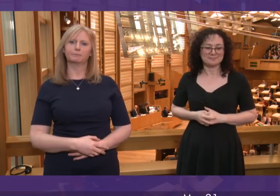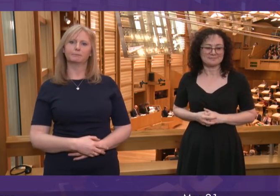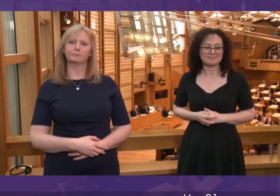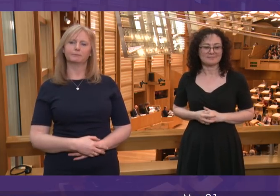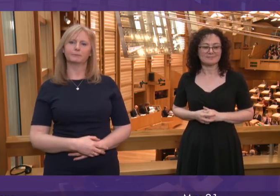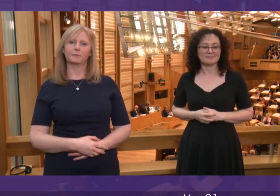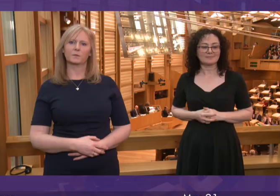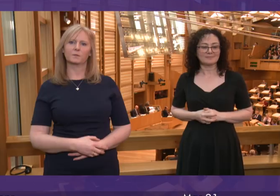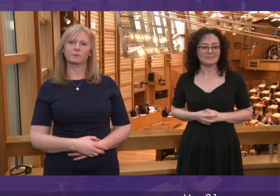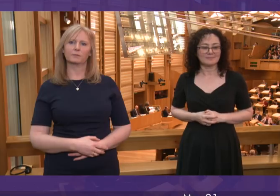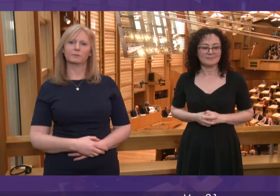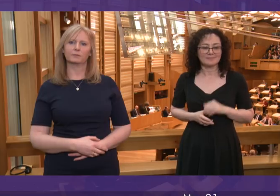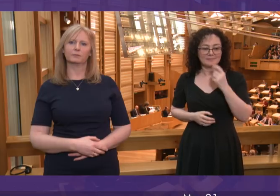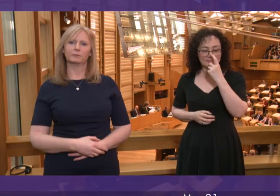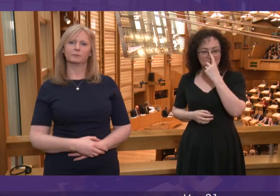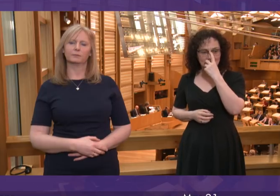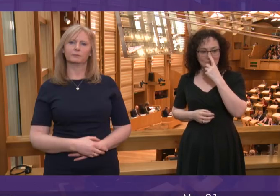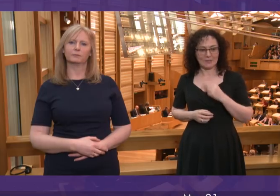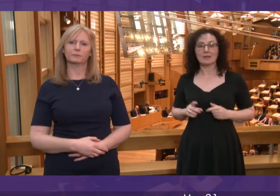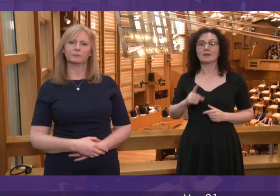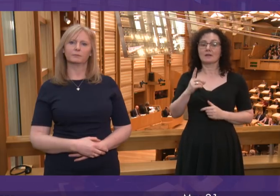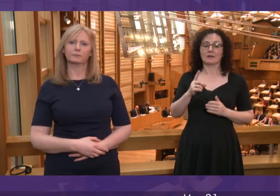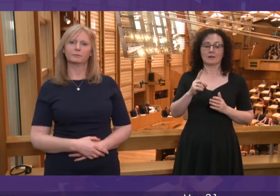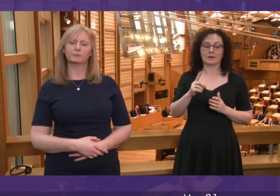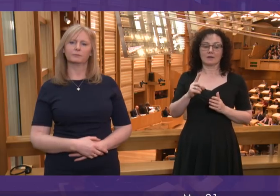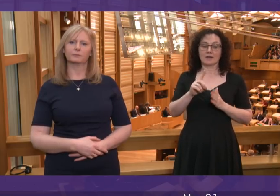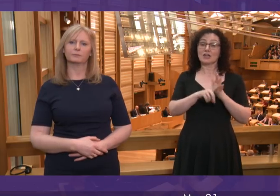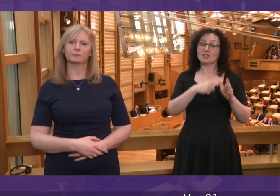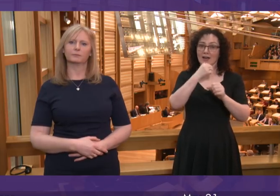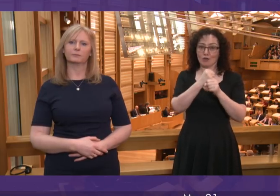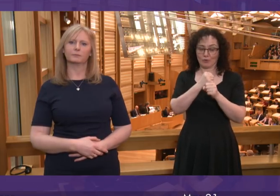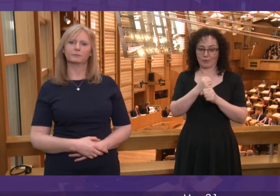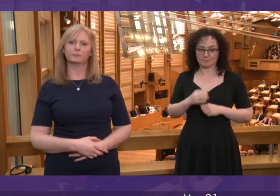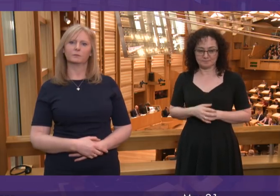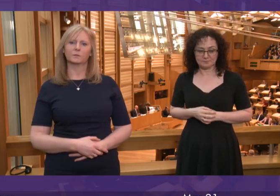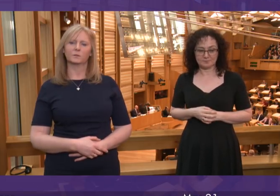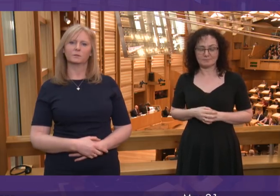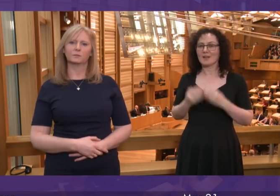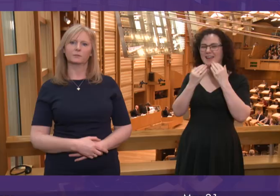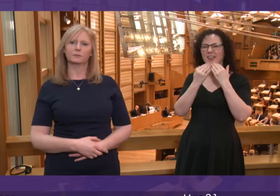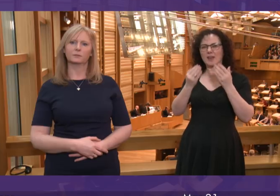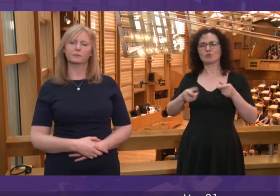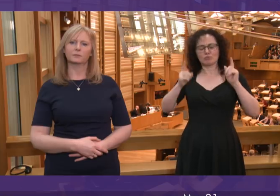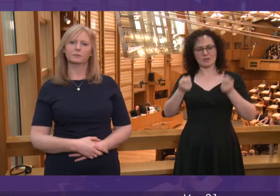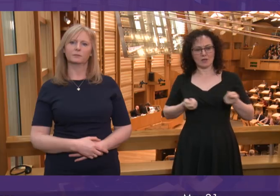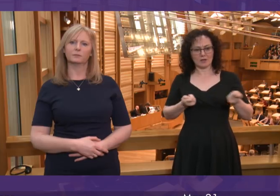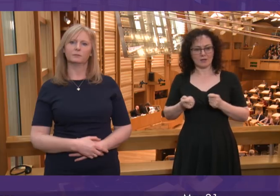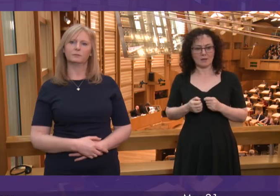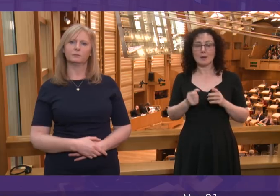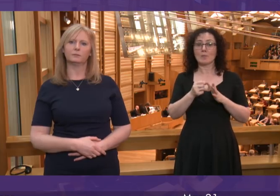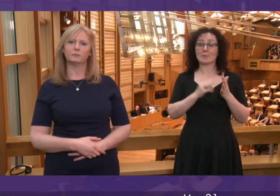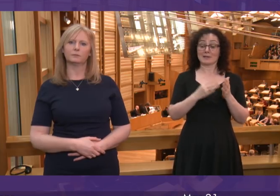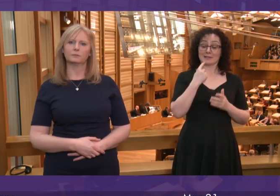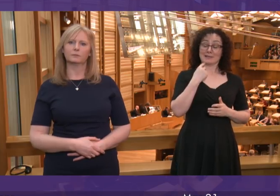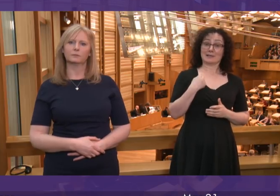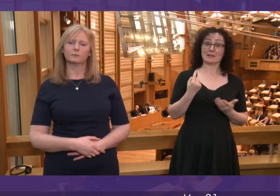We have some additional supplementaries. The first from Jenny Gilruth to be followed by Daniel Johnson. Thank you, Presiding Officer. The Prime Minister last night claimed